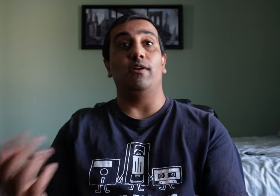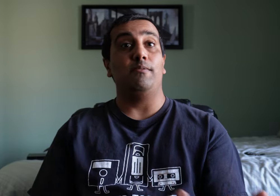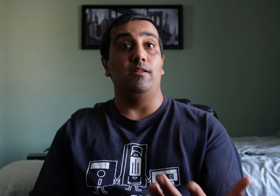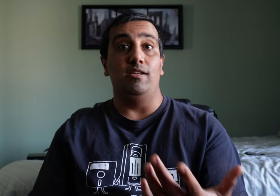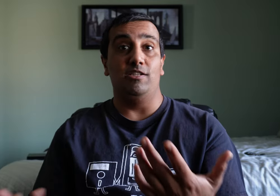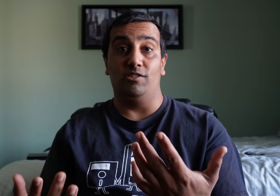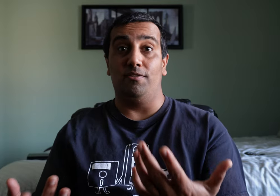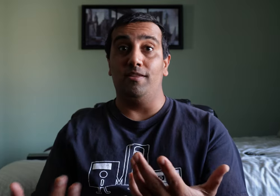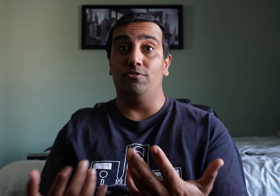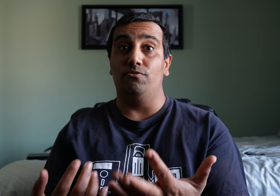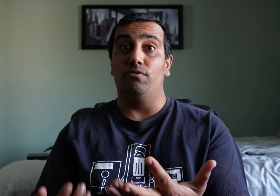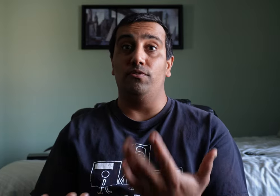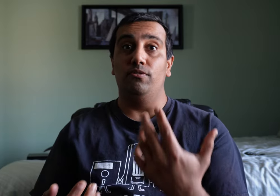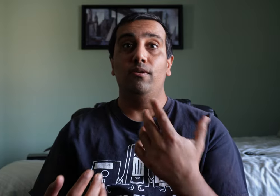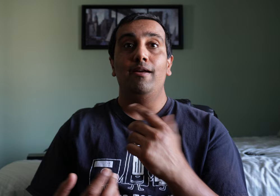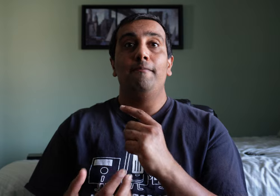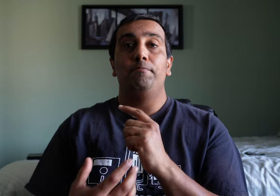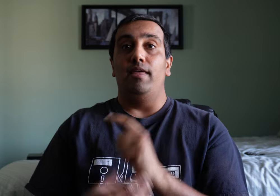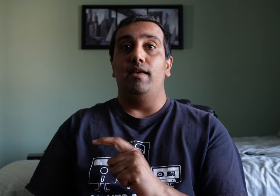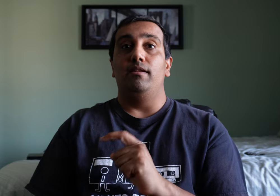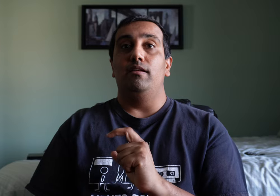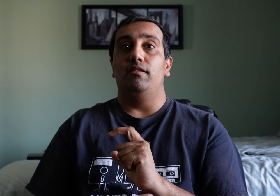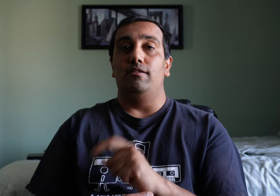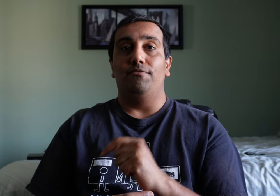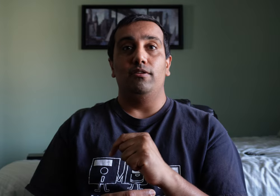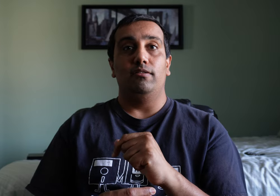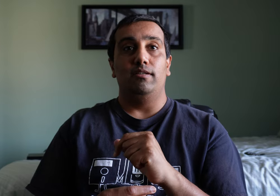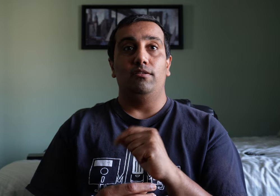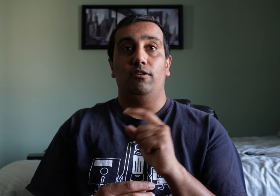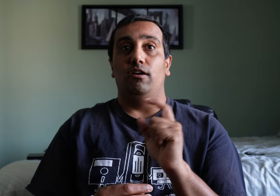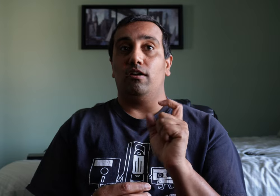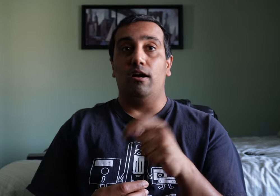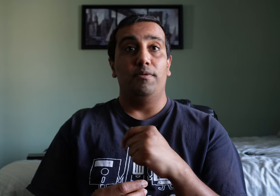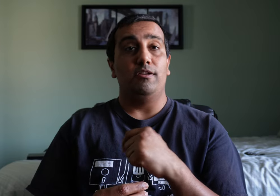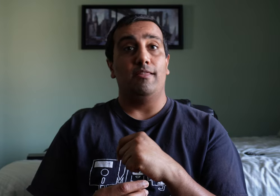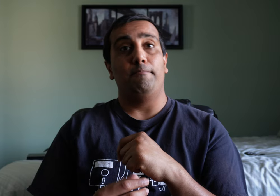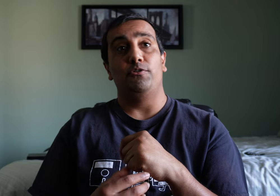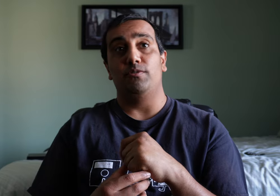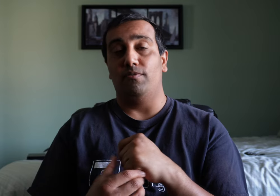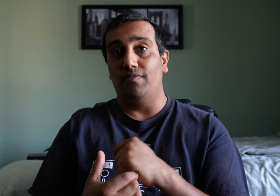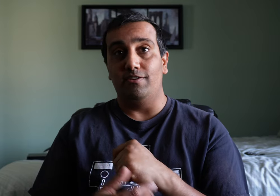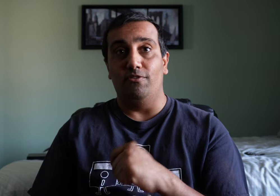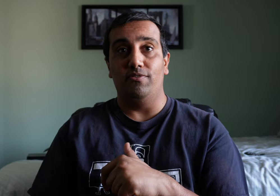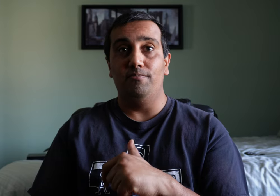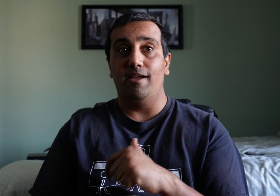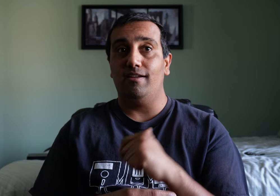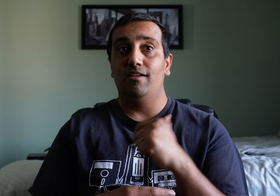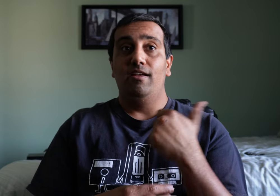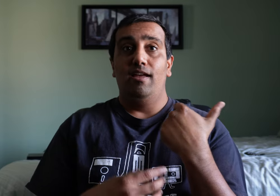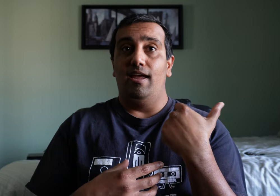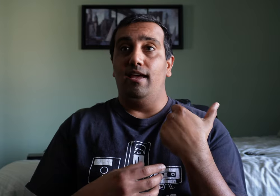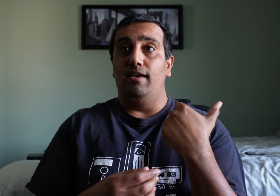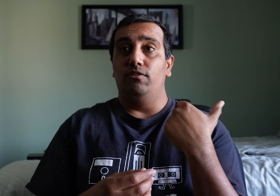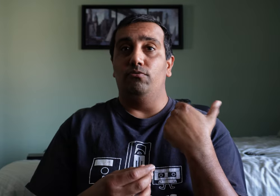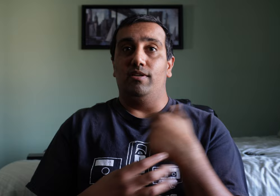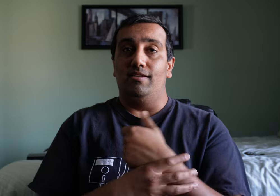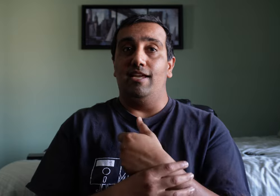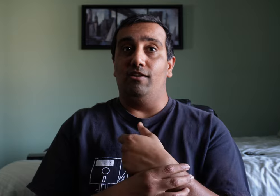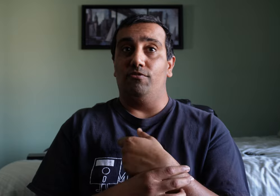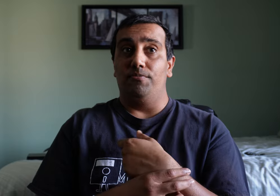recommendations on things to review? Then definitely, uh, comment on that post to provide your feedback and we can take it from